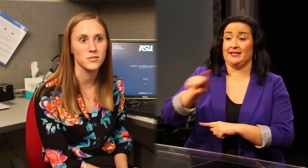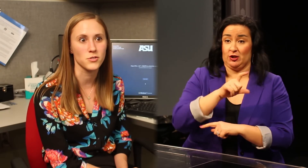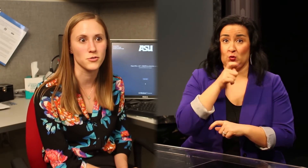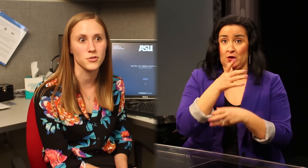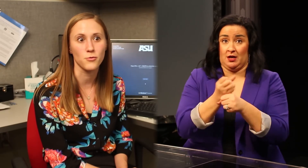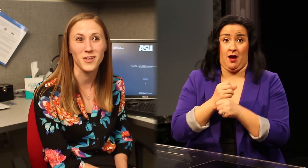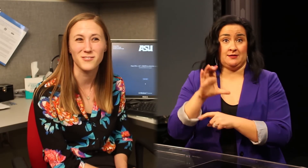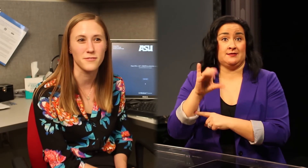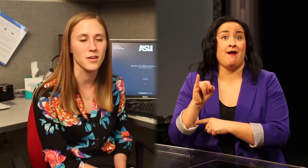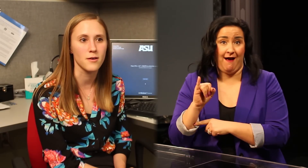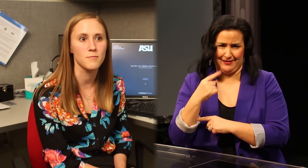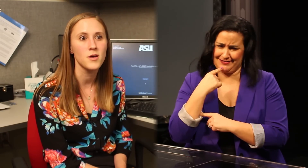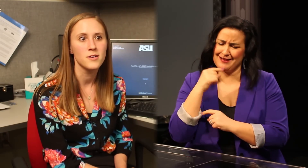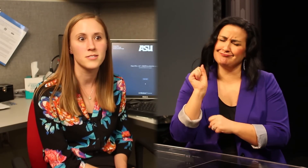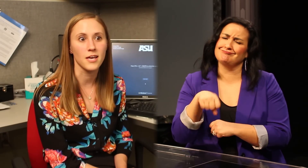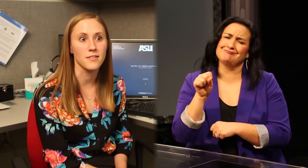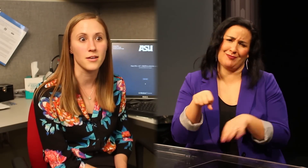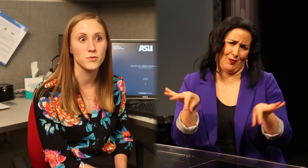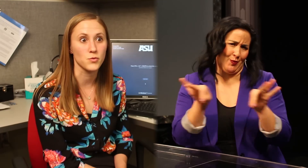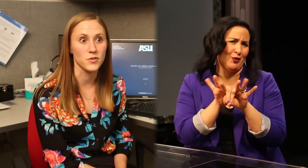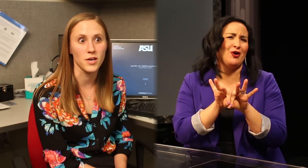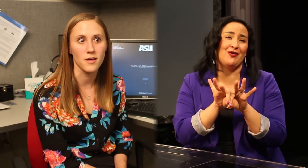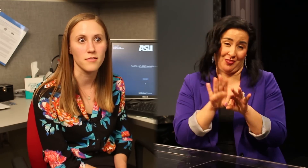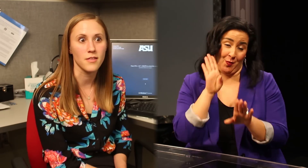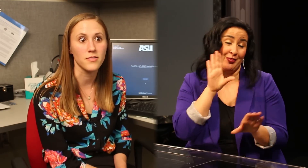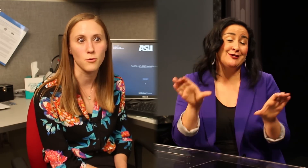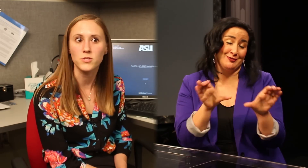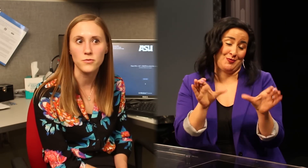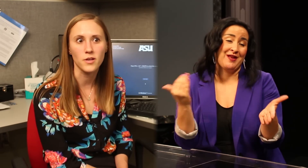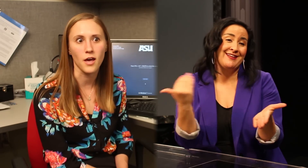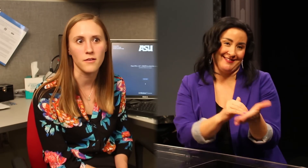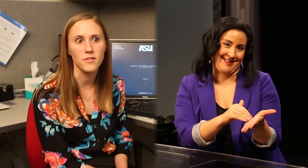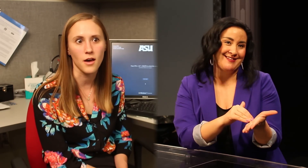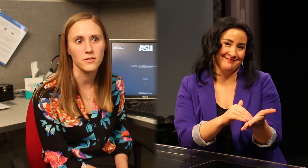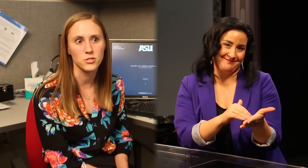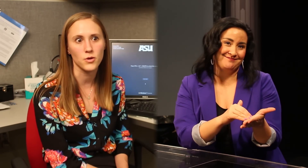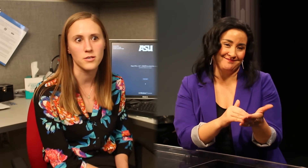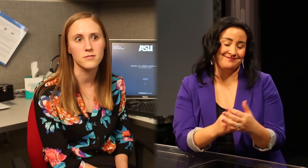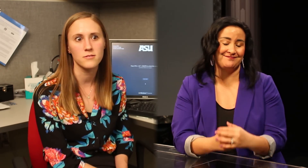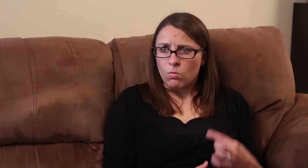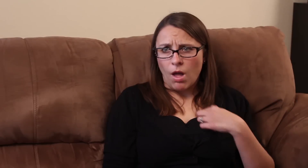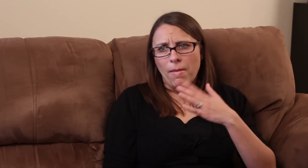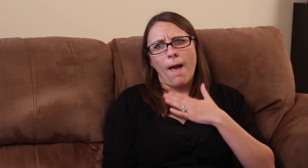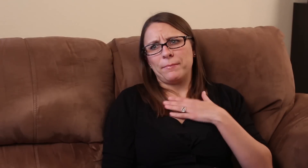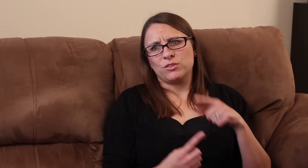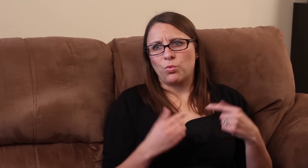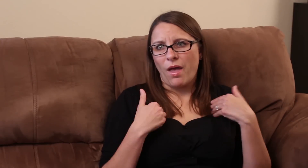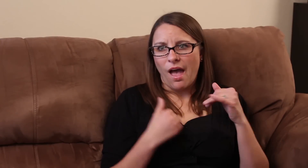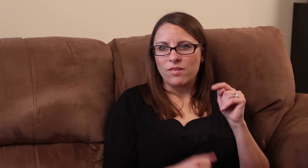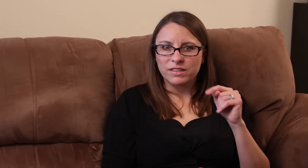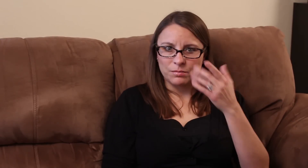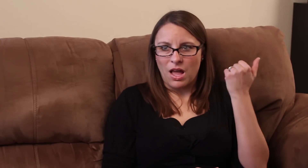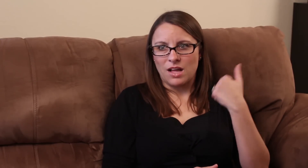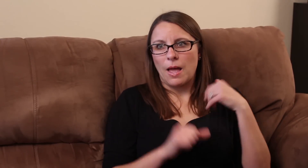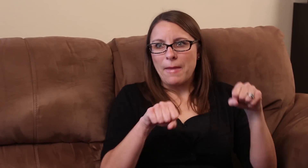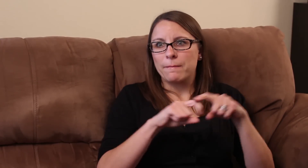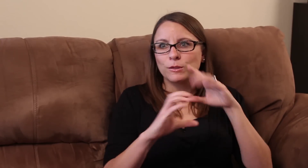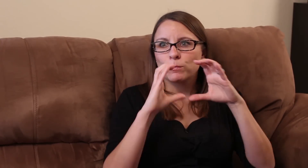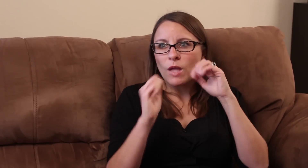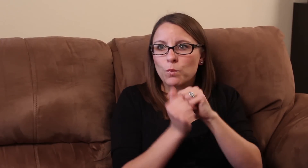surgery when they survey them say that it was worth it and that they would do it again if they had the choice oh I'm very happy with it I'm able to communicate